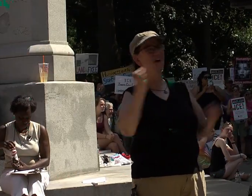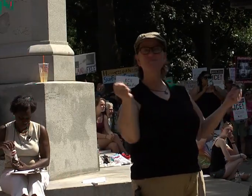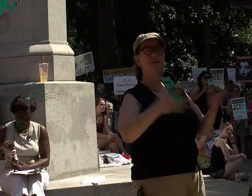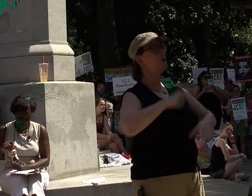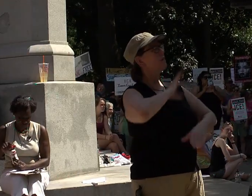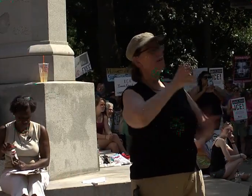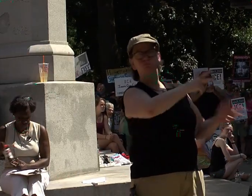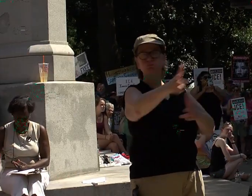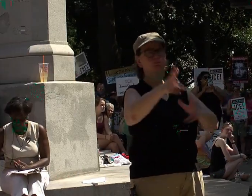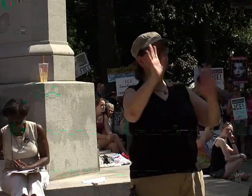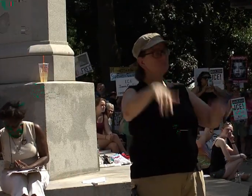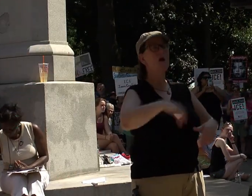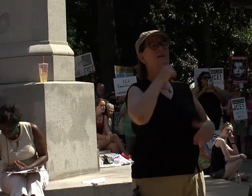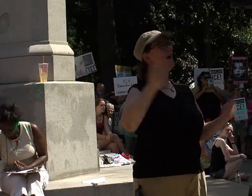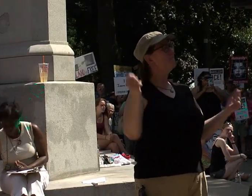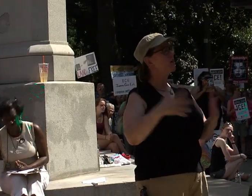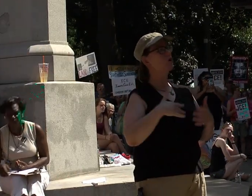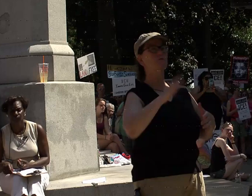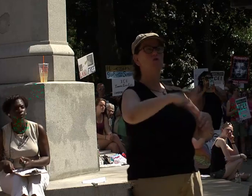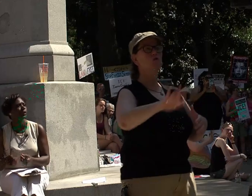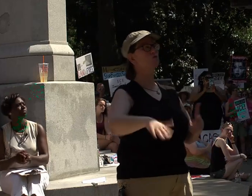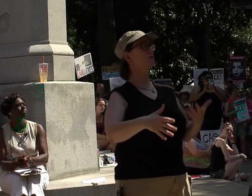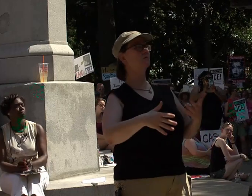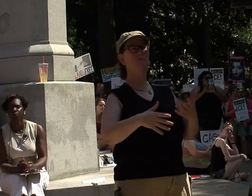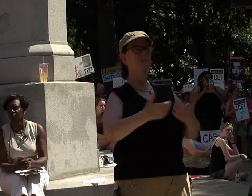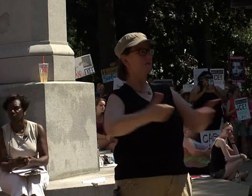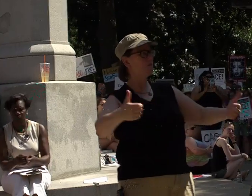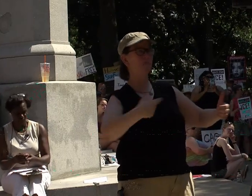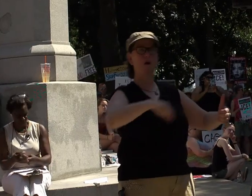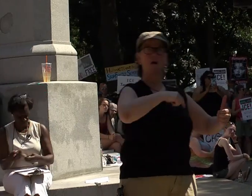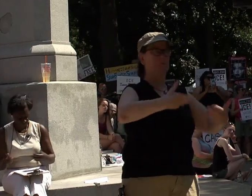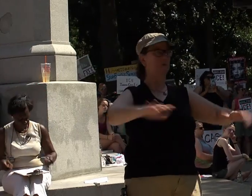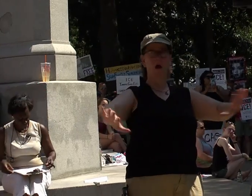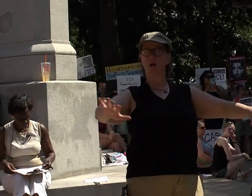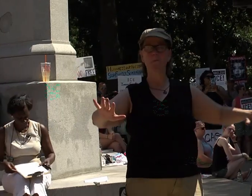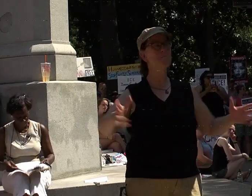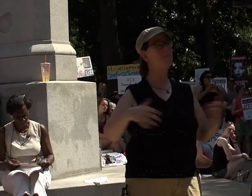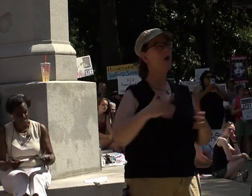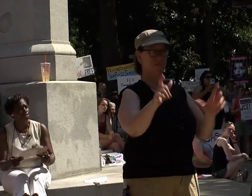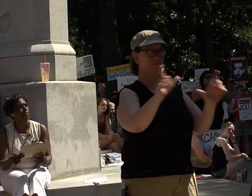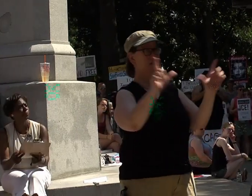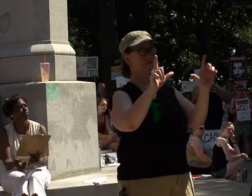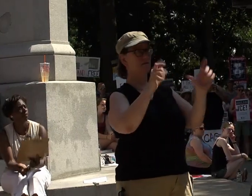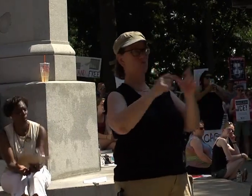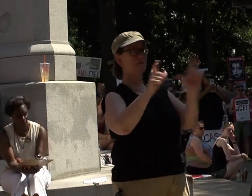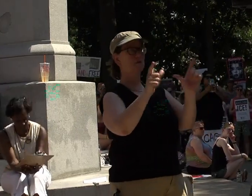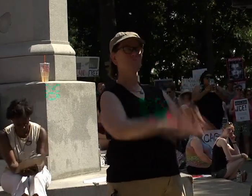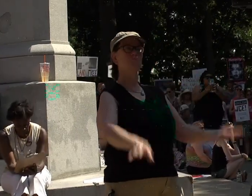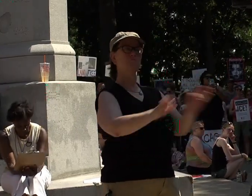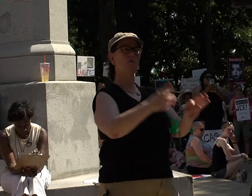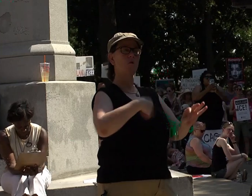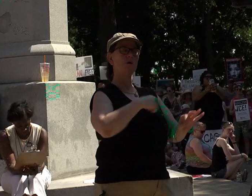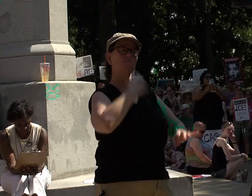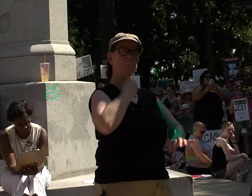detained and separated from our children. A license is crucial for us because we have needs like everyone else. We